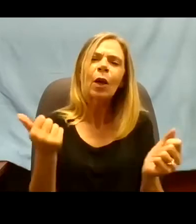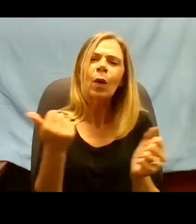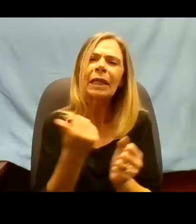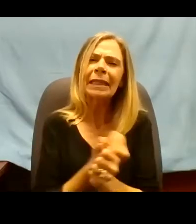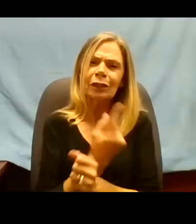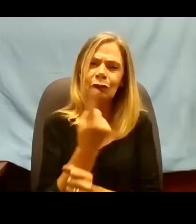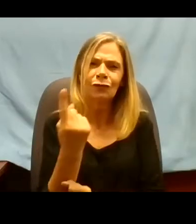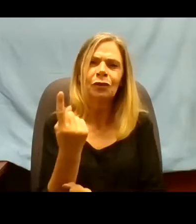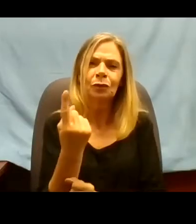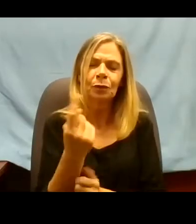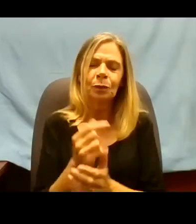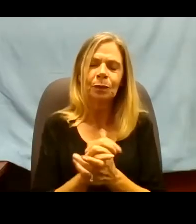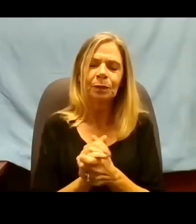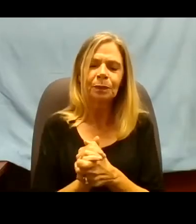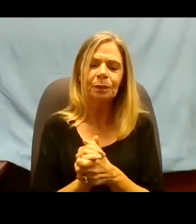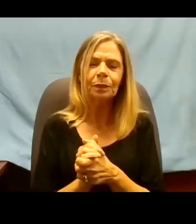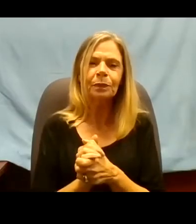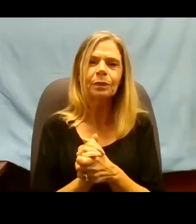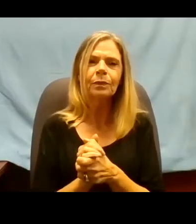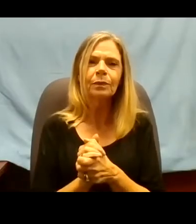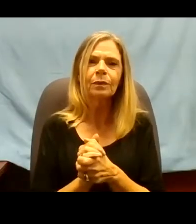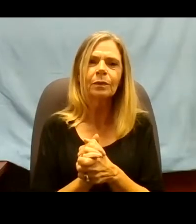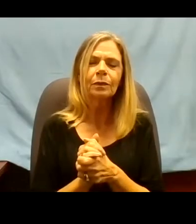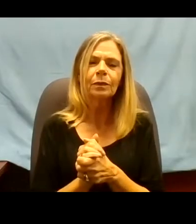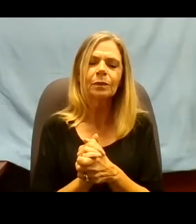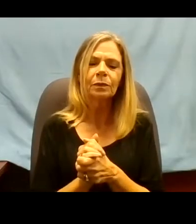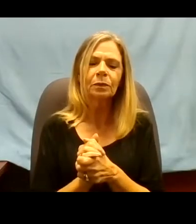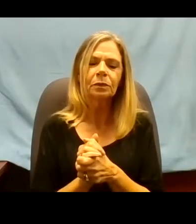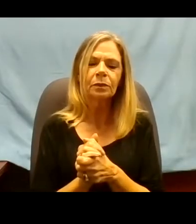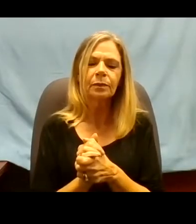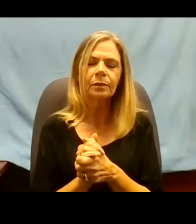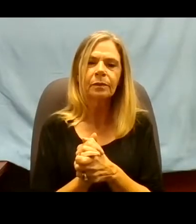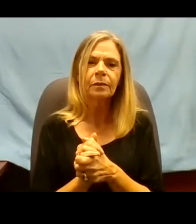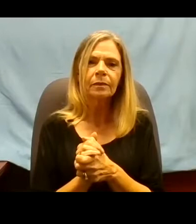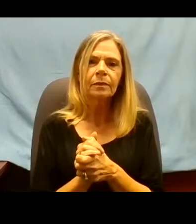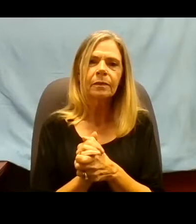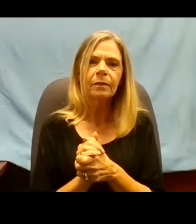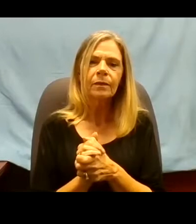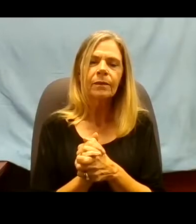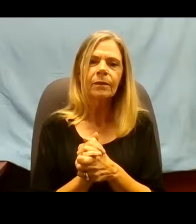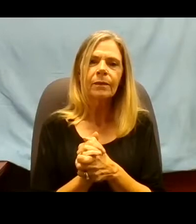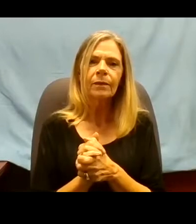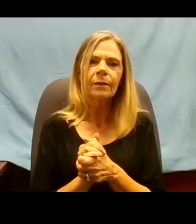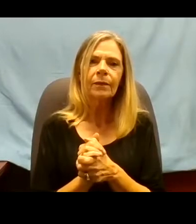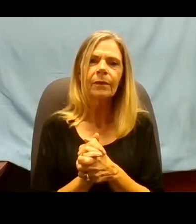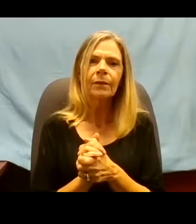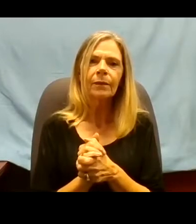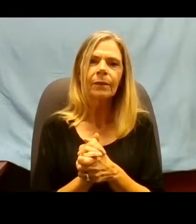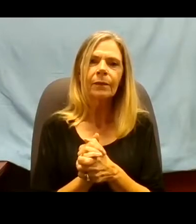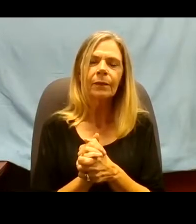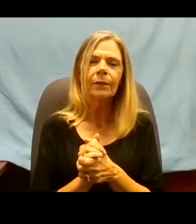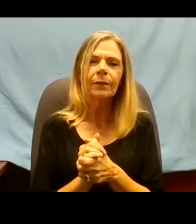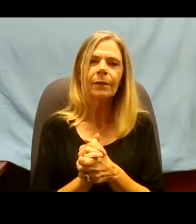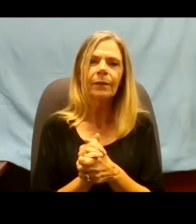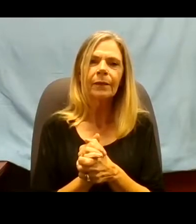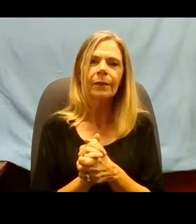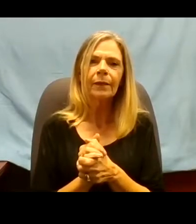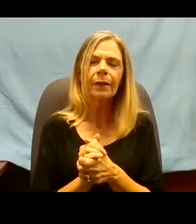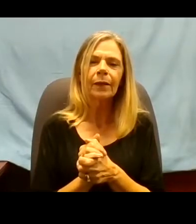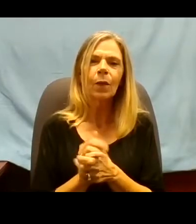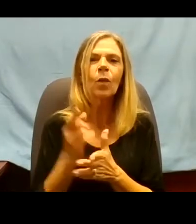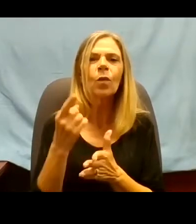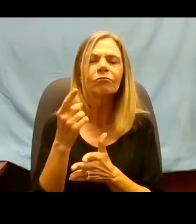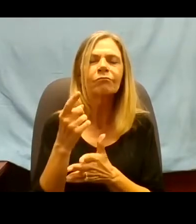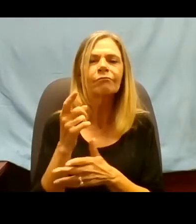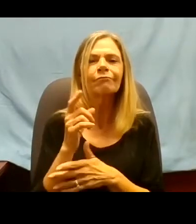what my old Sergeant Spann said to me in